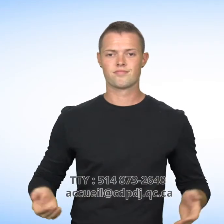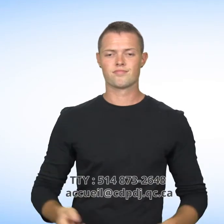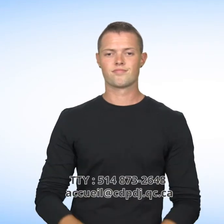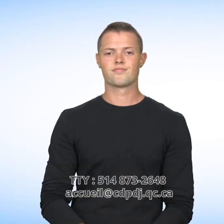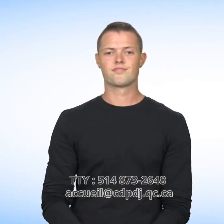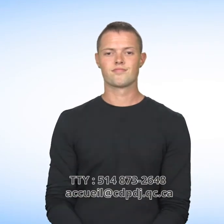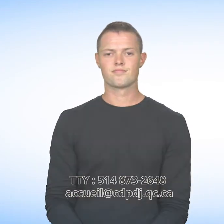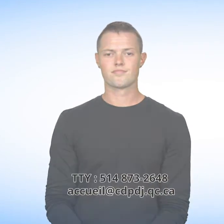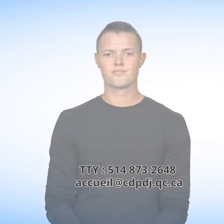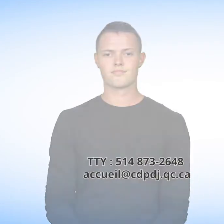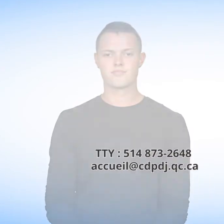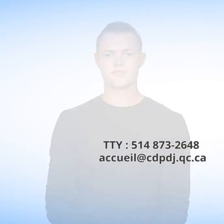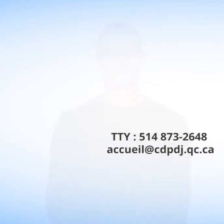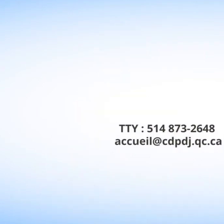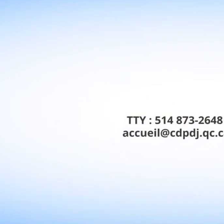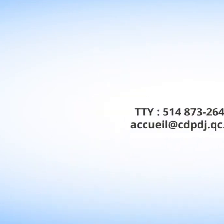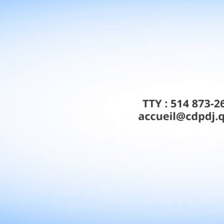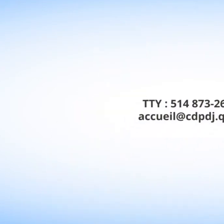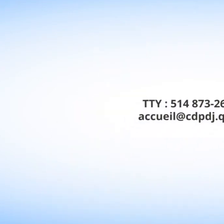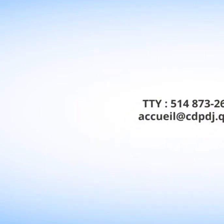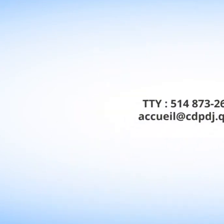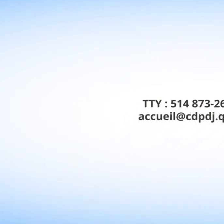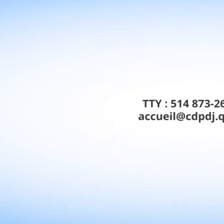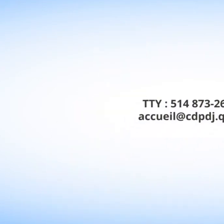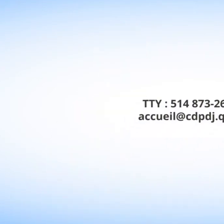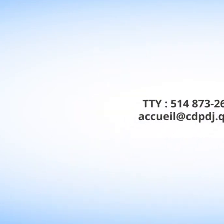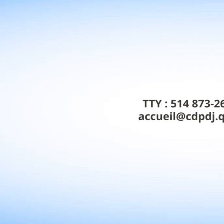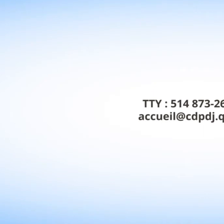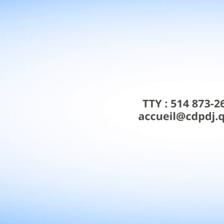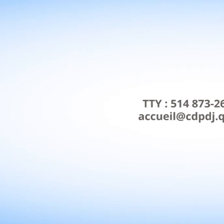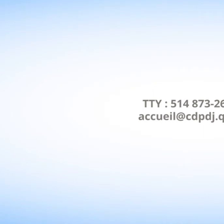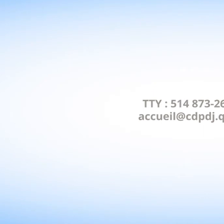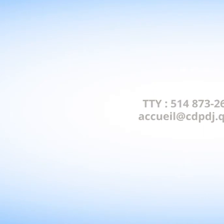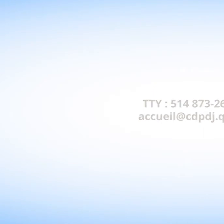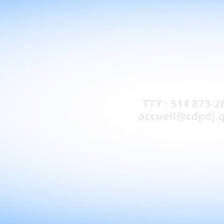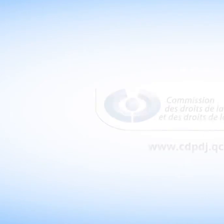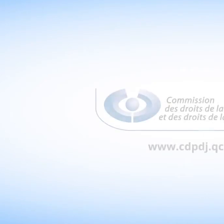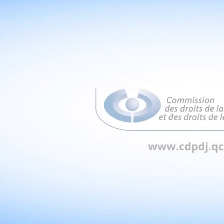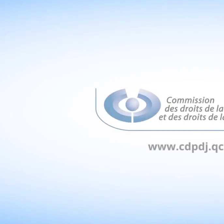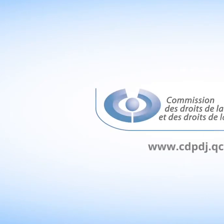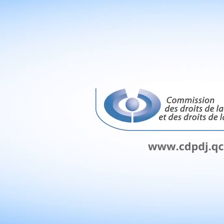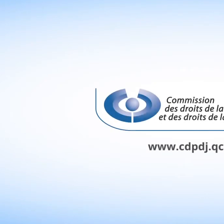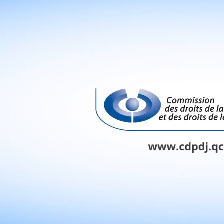by TTY 514-873-2648 or by email echoey at